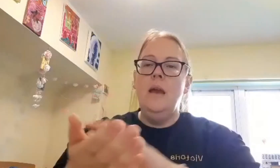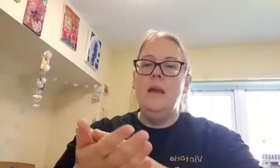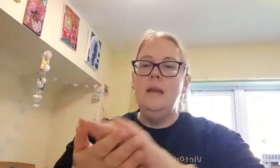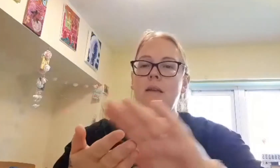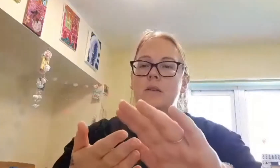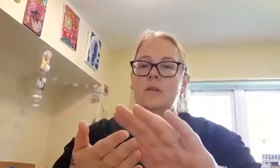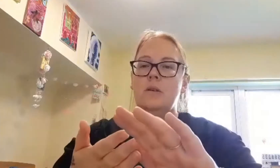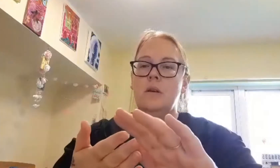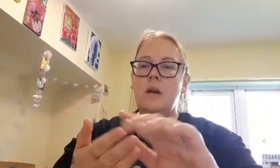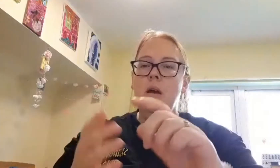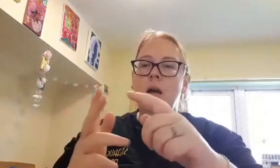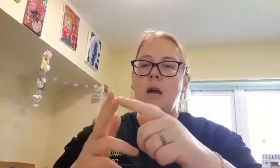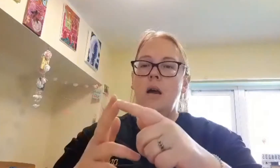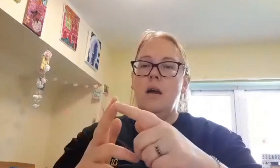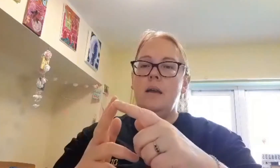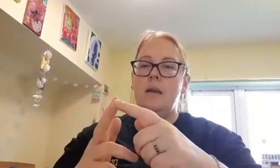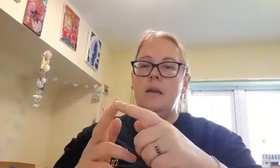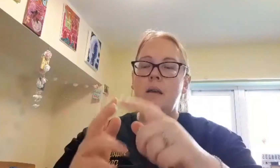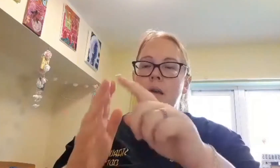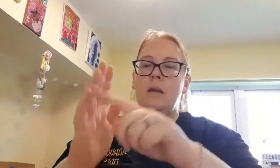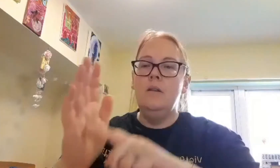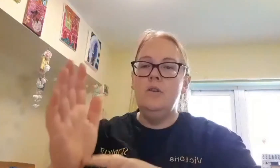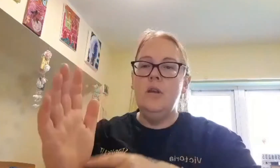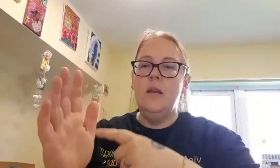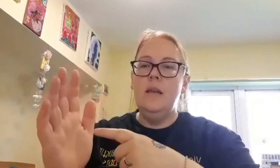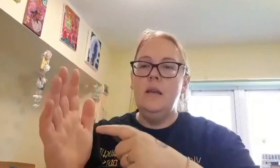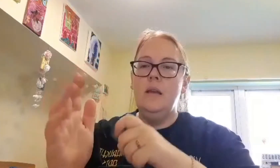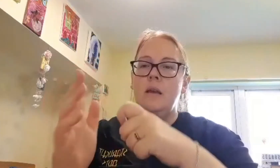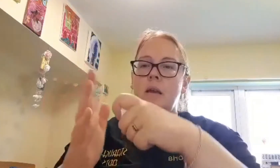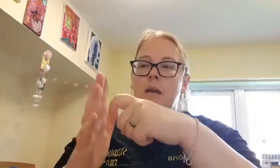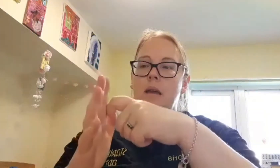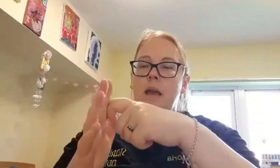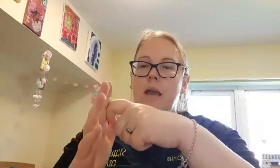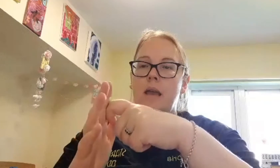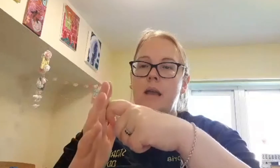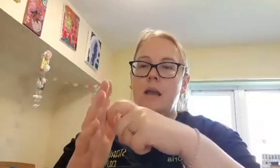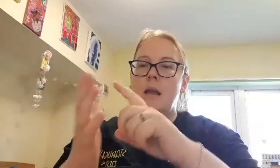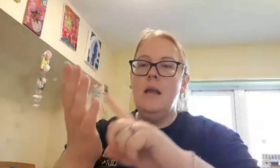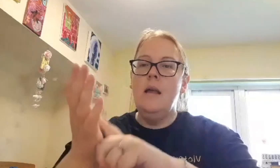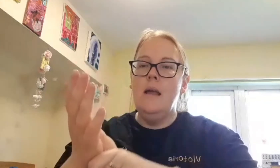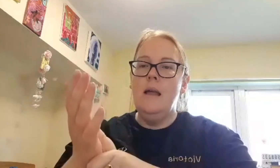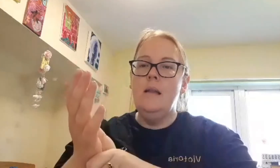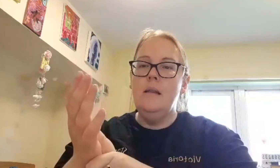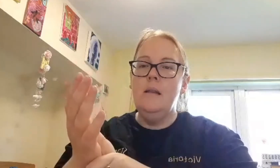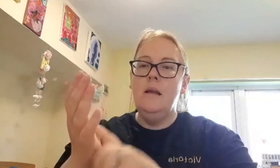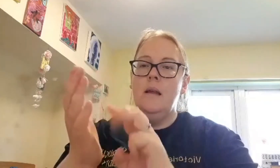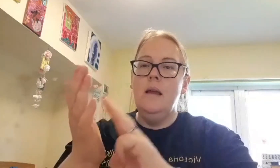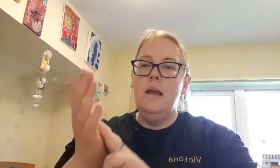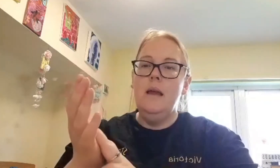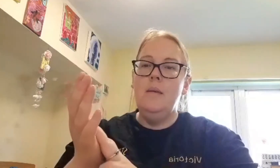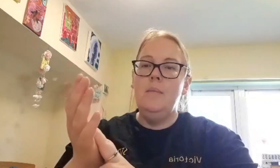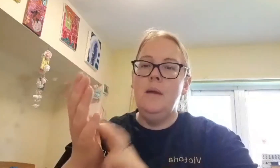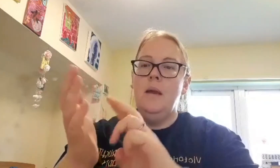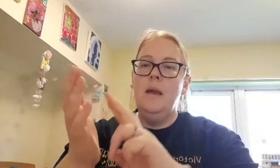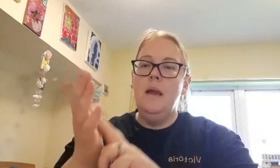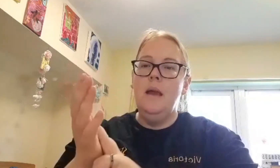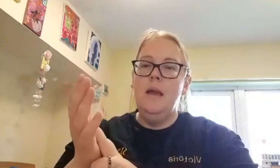H, I, J, K, L, M, N,